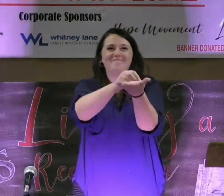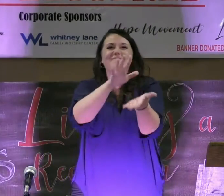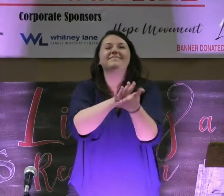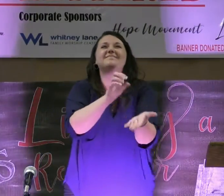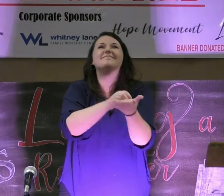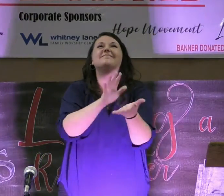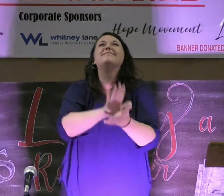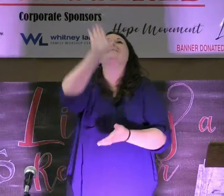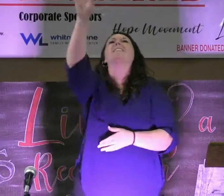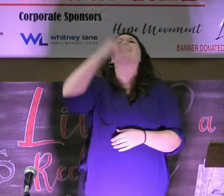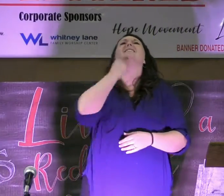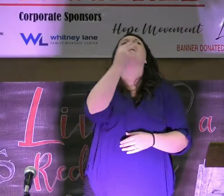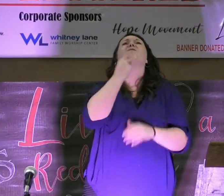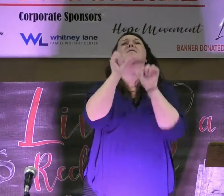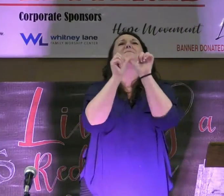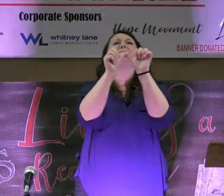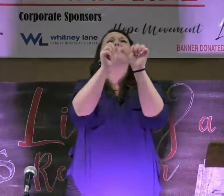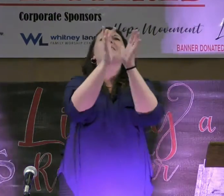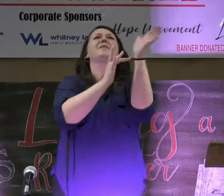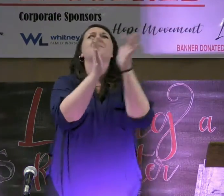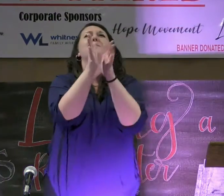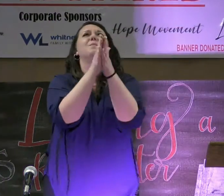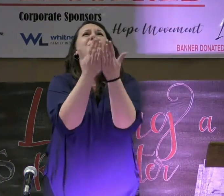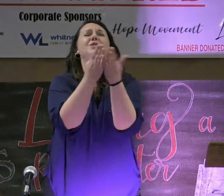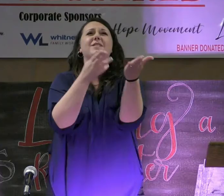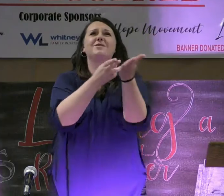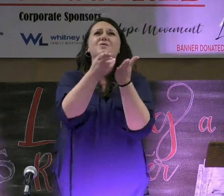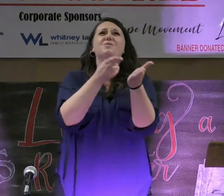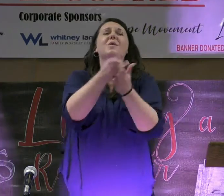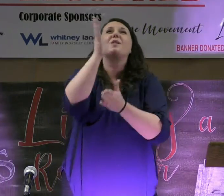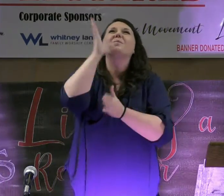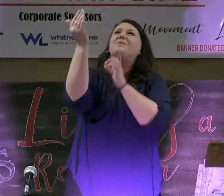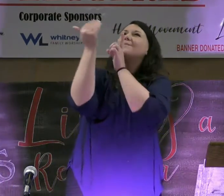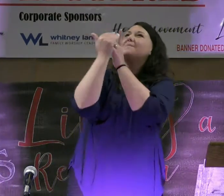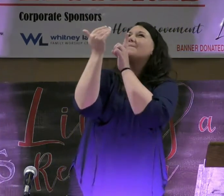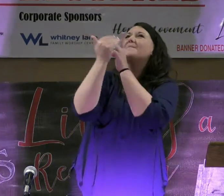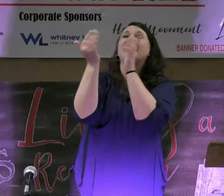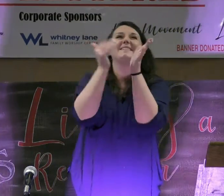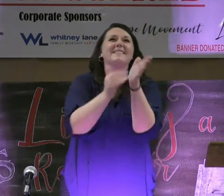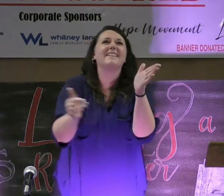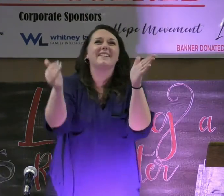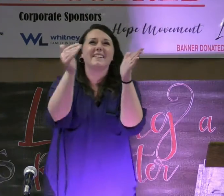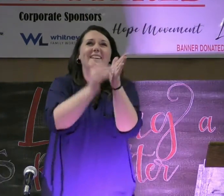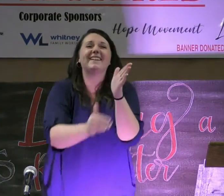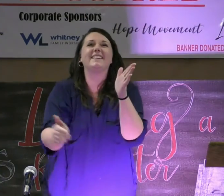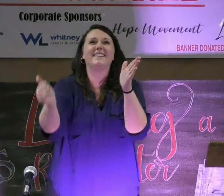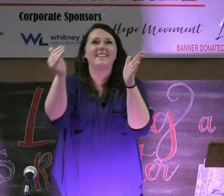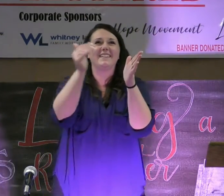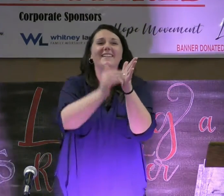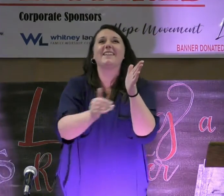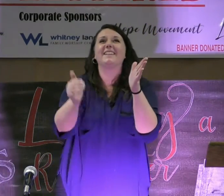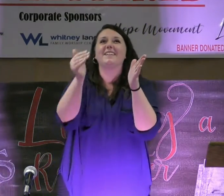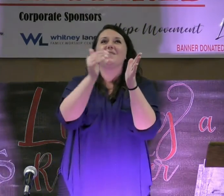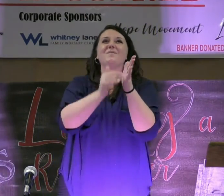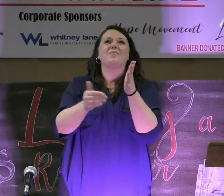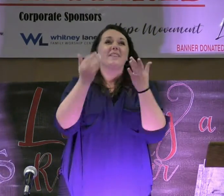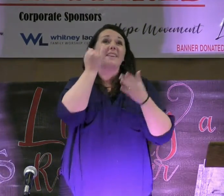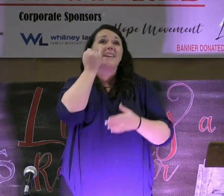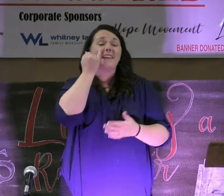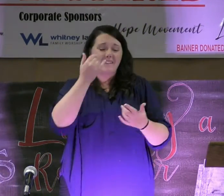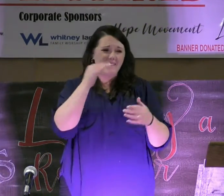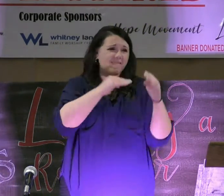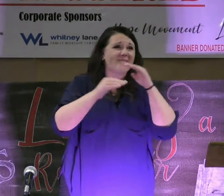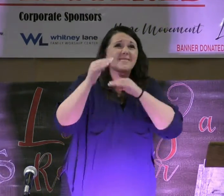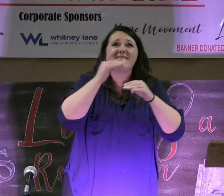down in a timeless book of truth. That would remind us over and over again. In the moments when